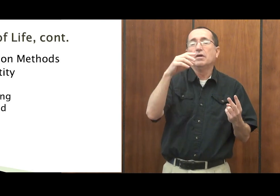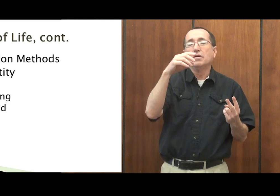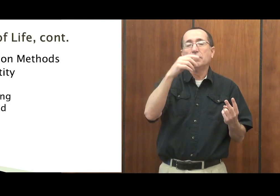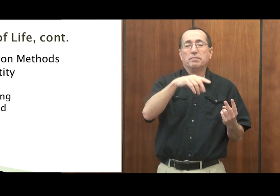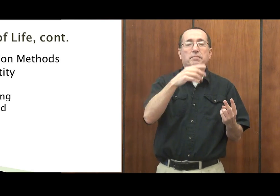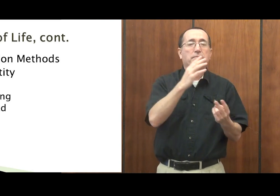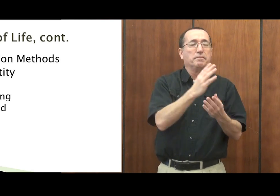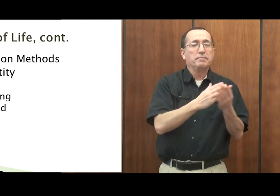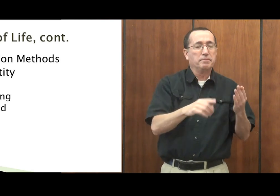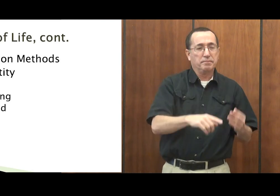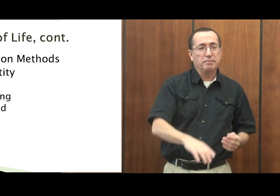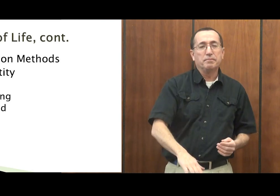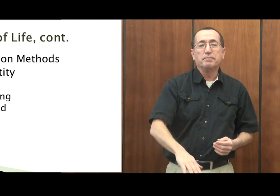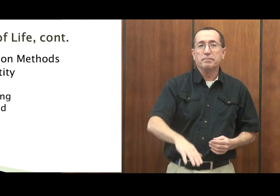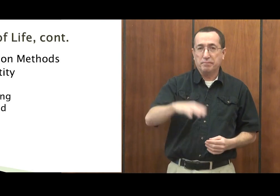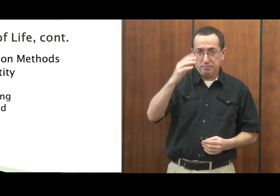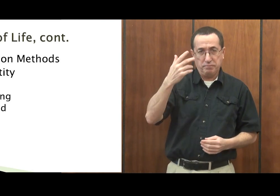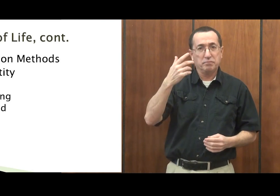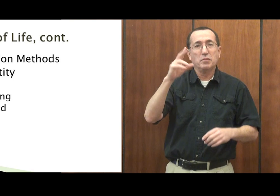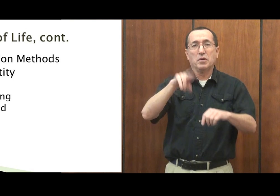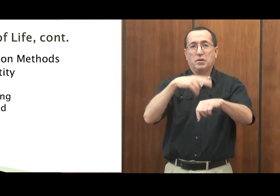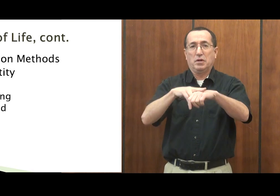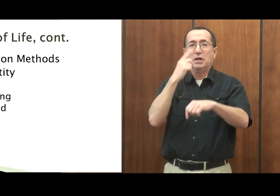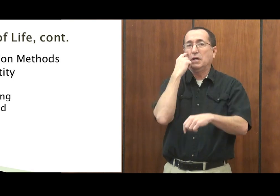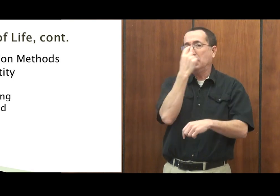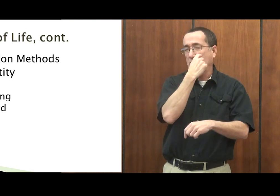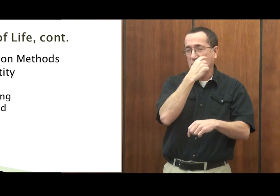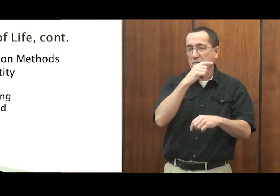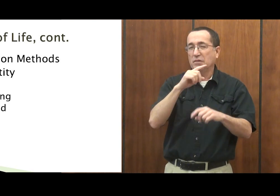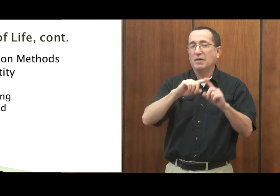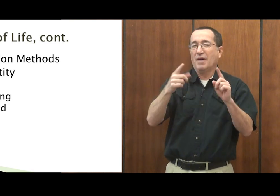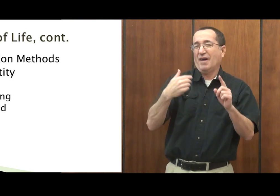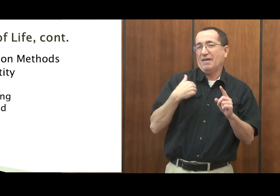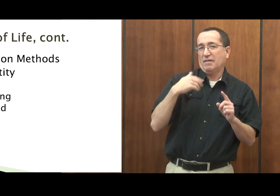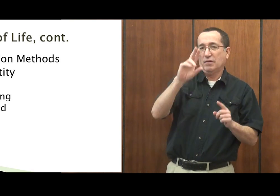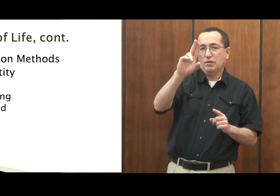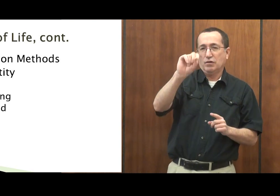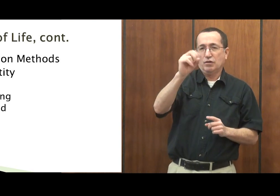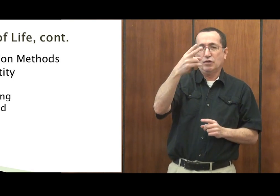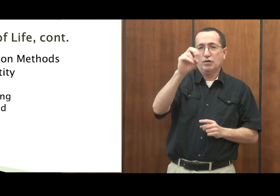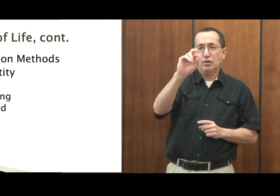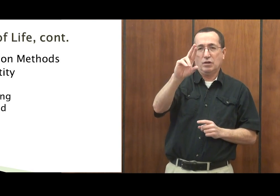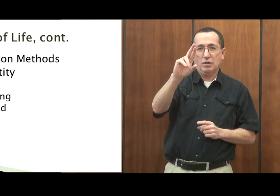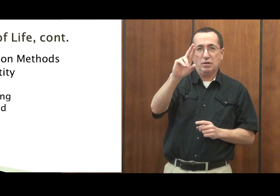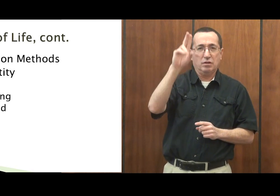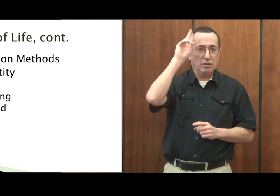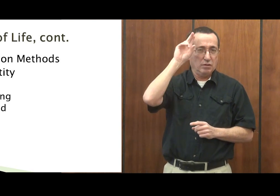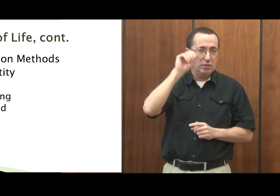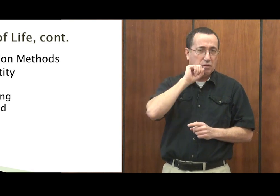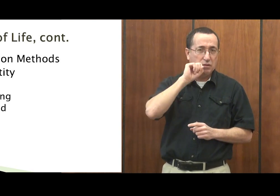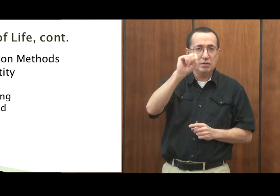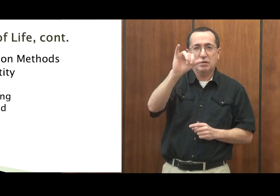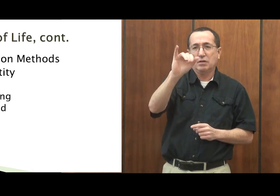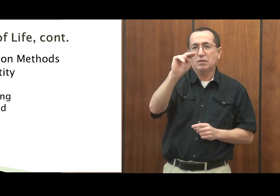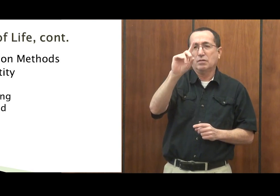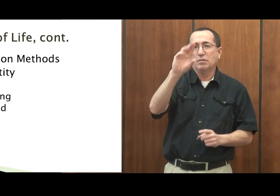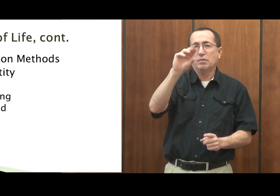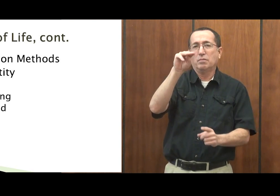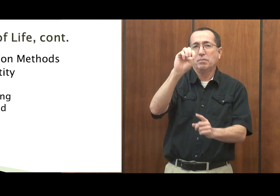challenge. Some people will grow up with their having normal vision. But